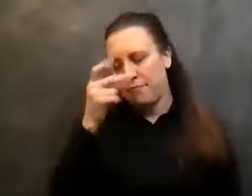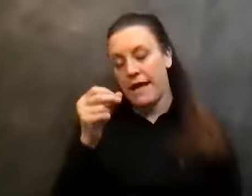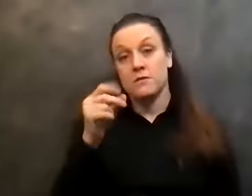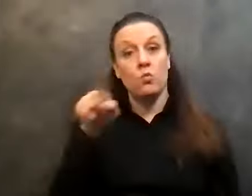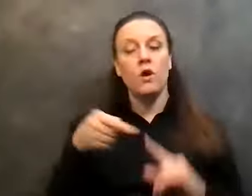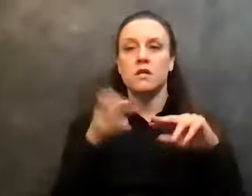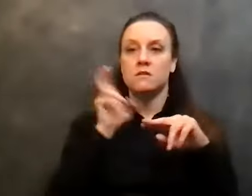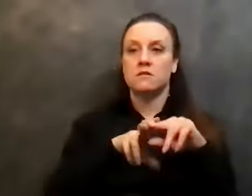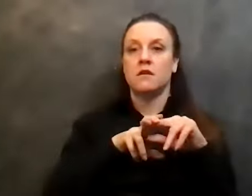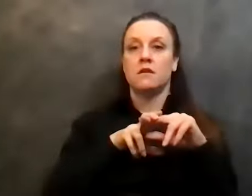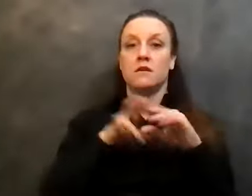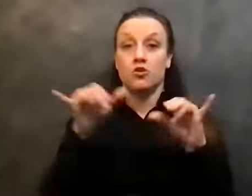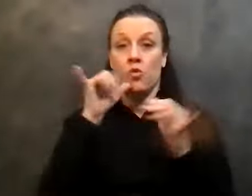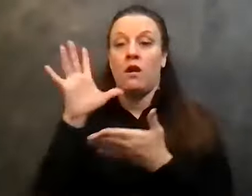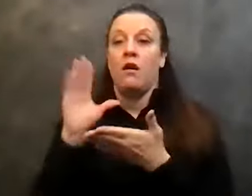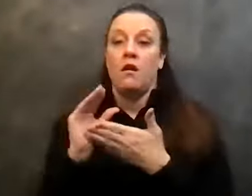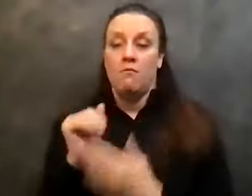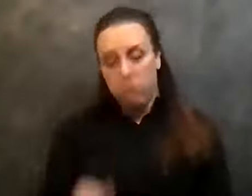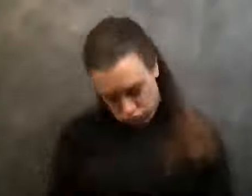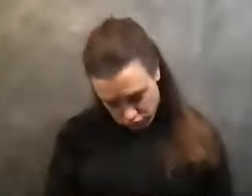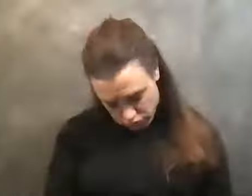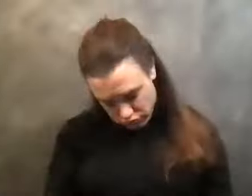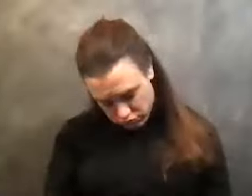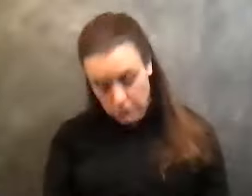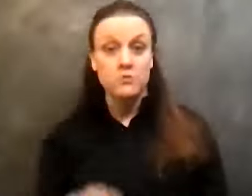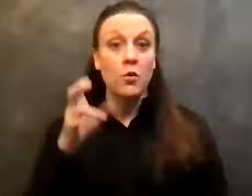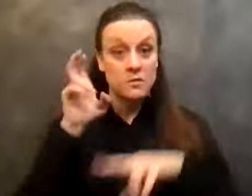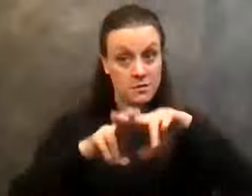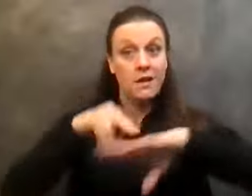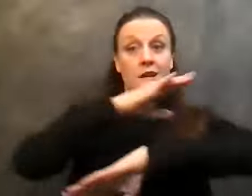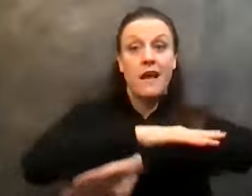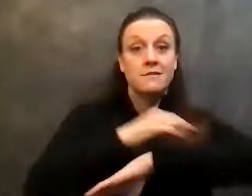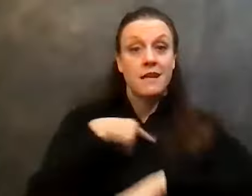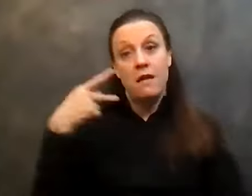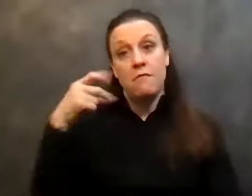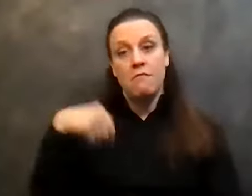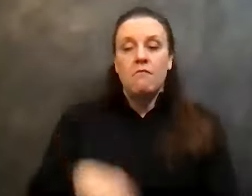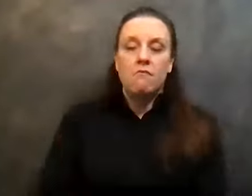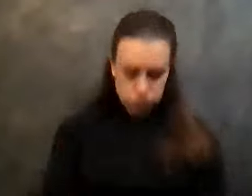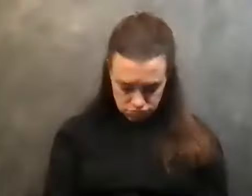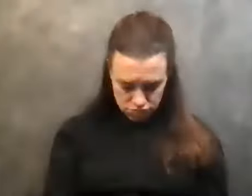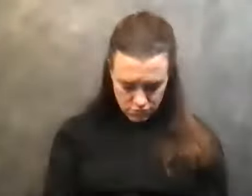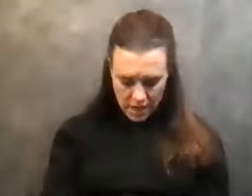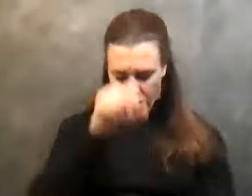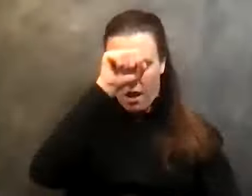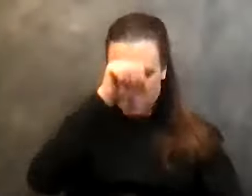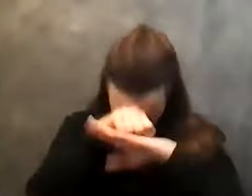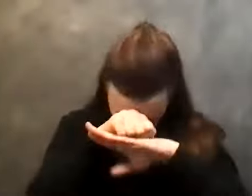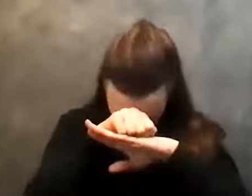desk drinking. So just like this, I'd be sitting at a desk and I just go out and I'd slam my head on the hardwood floor,